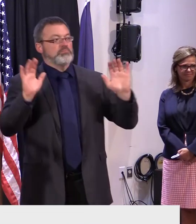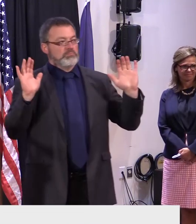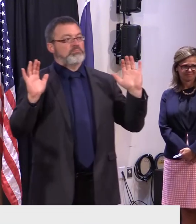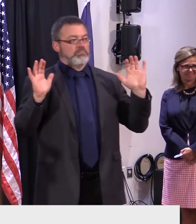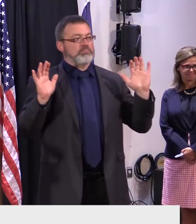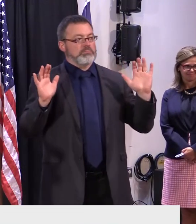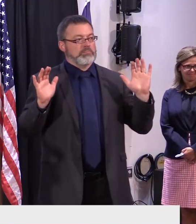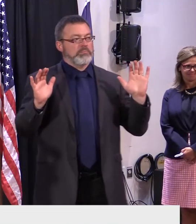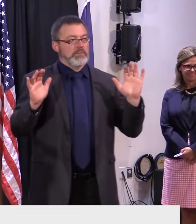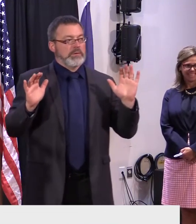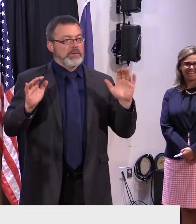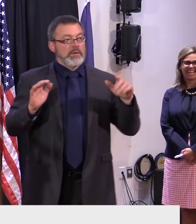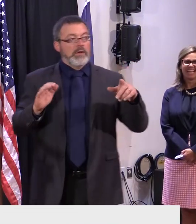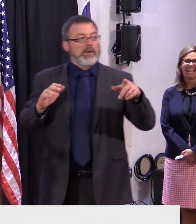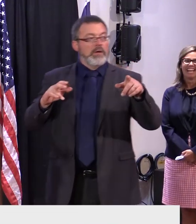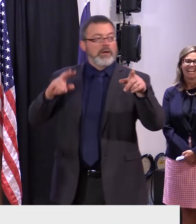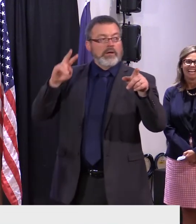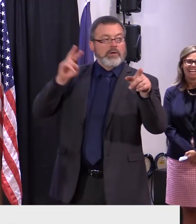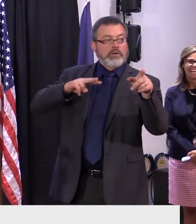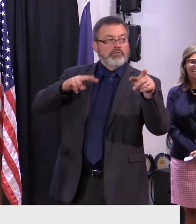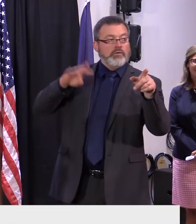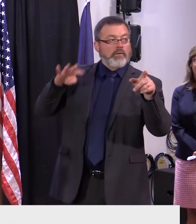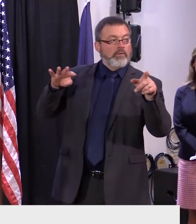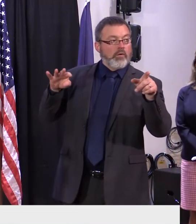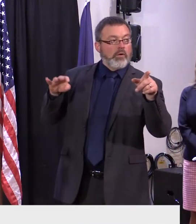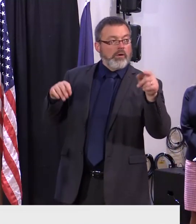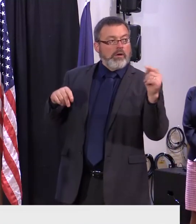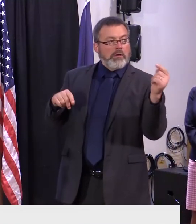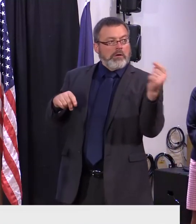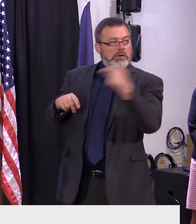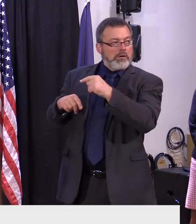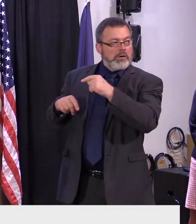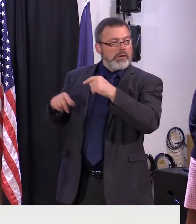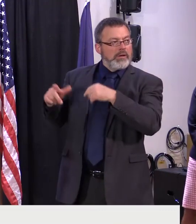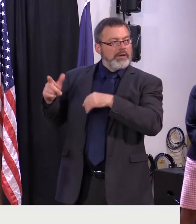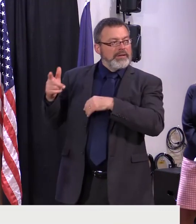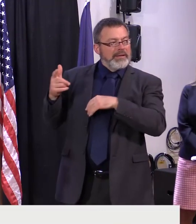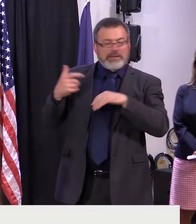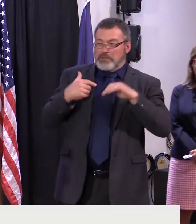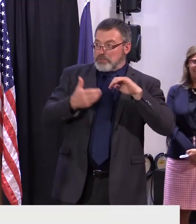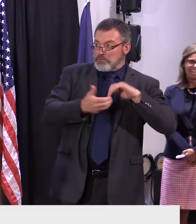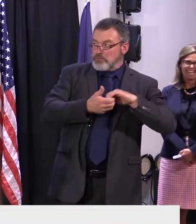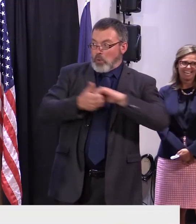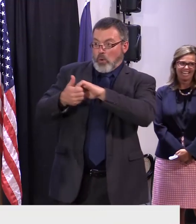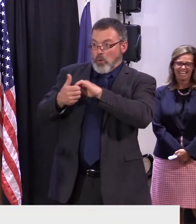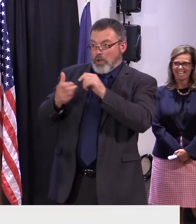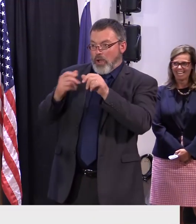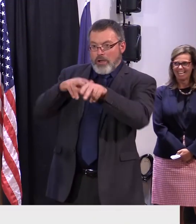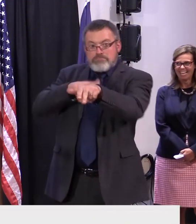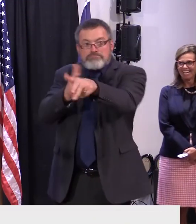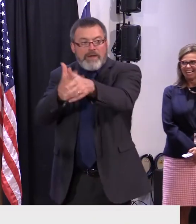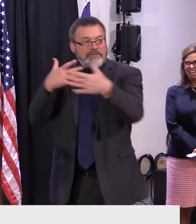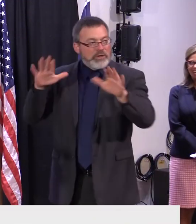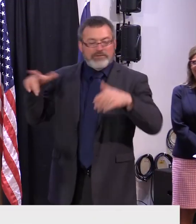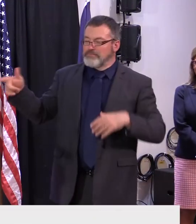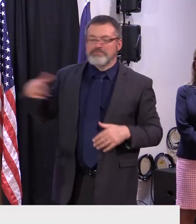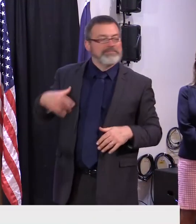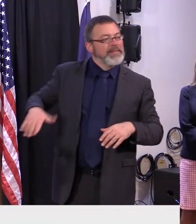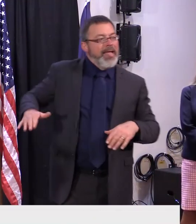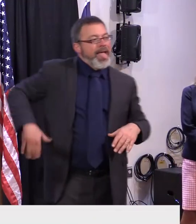collar with the have not towed anything just just check it i don't think they'll allow that